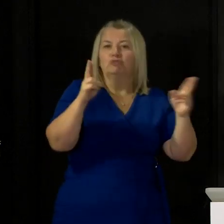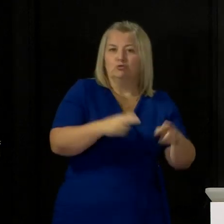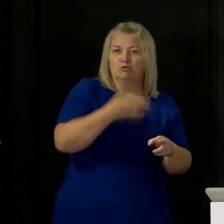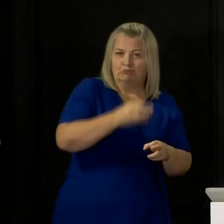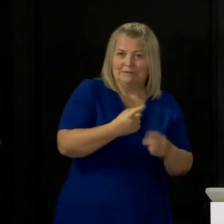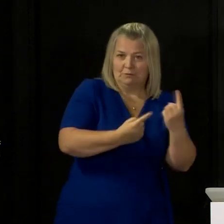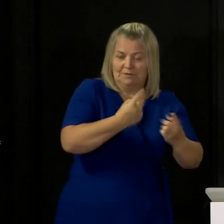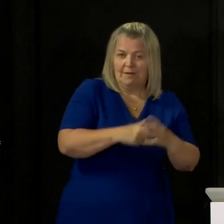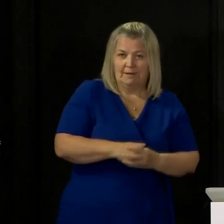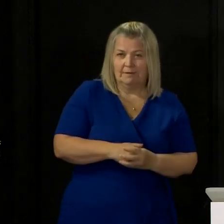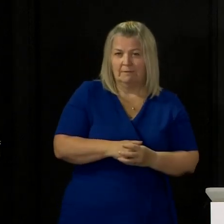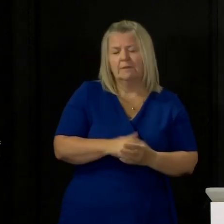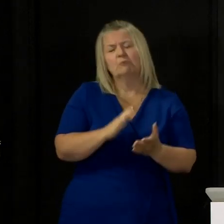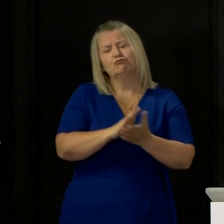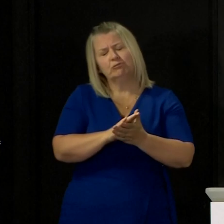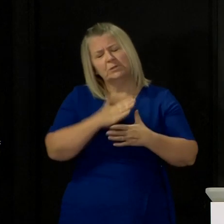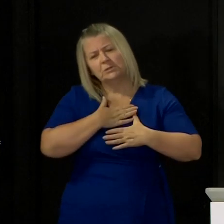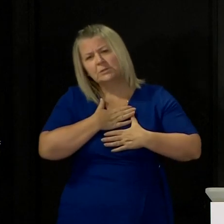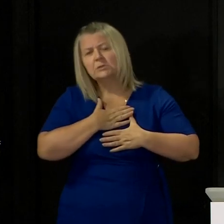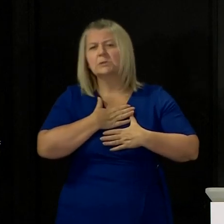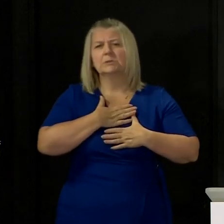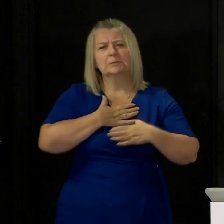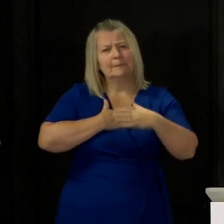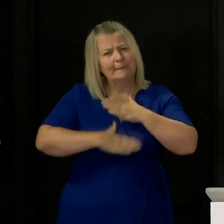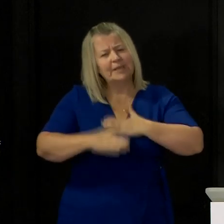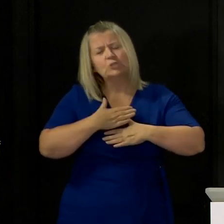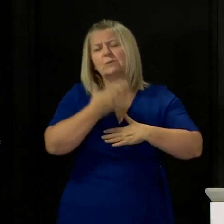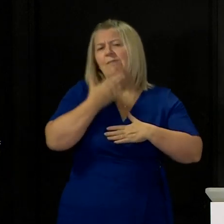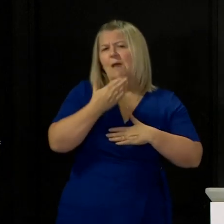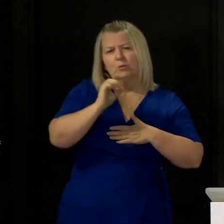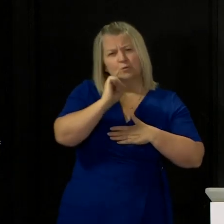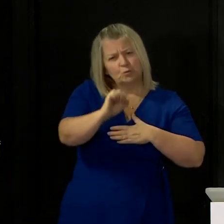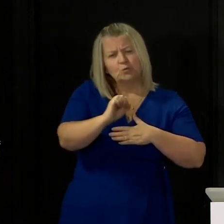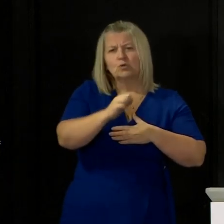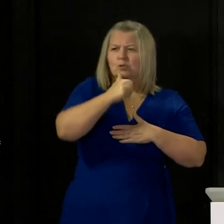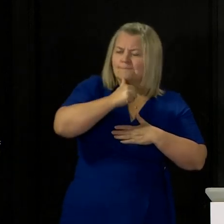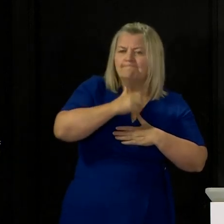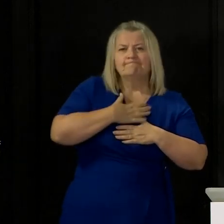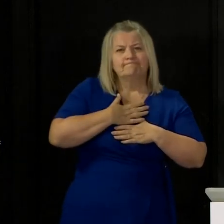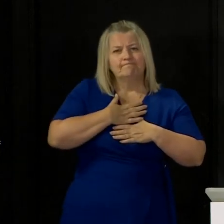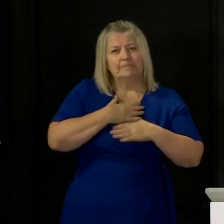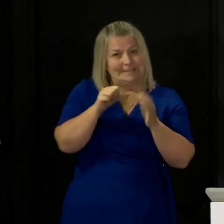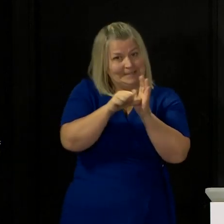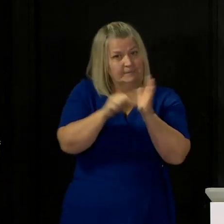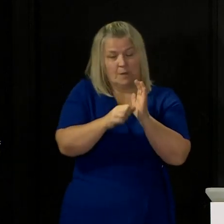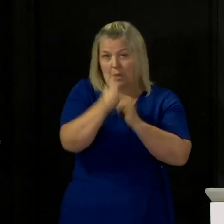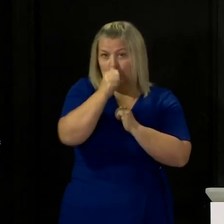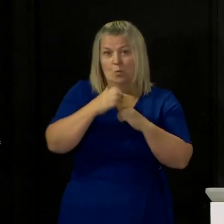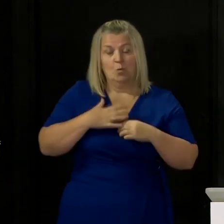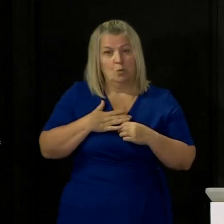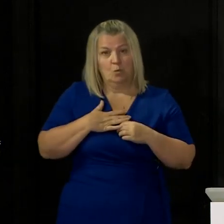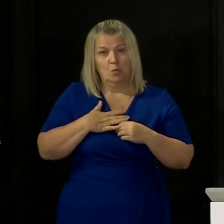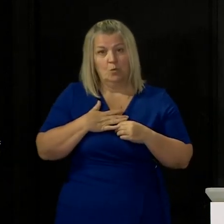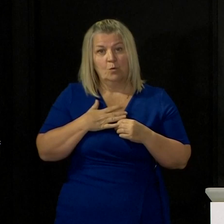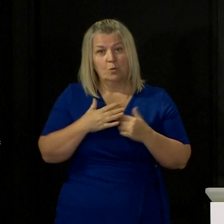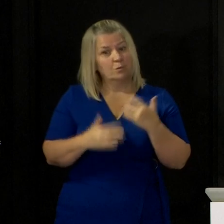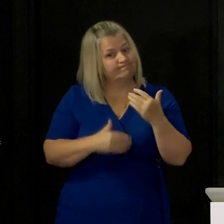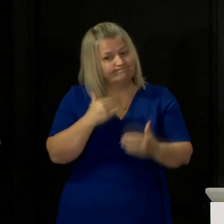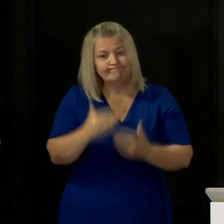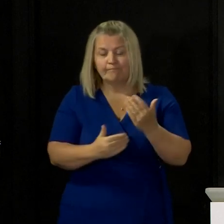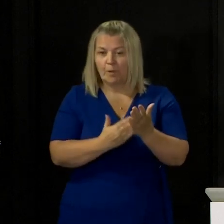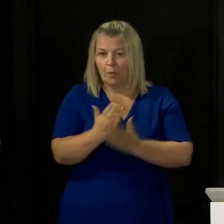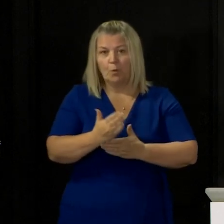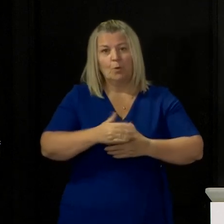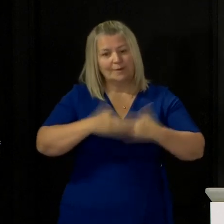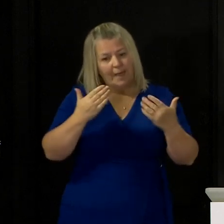thank all of you for your forbearance and your patience because this is difficult and it gets more difficult as we go through